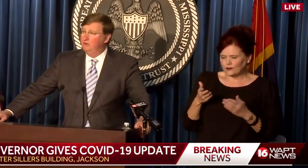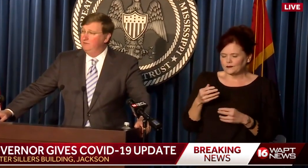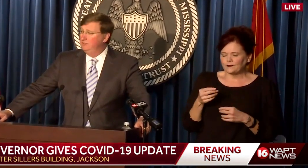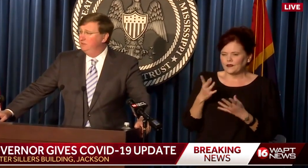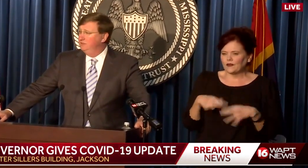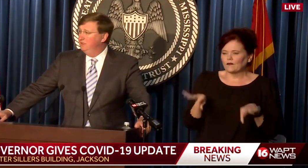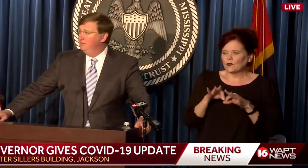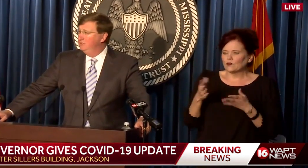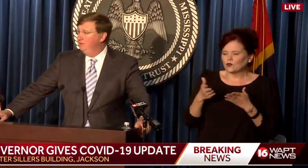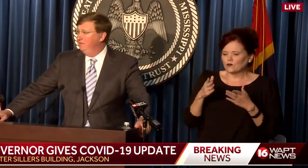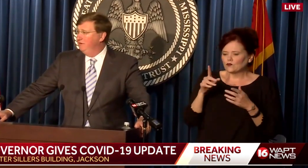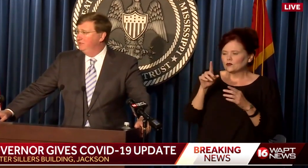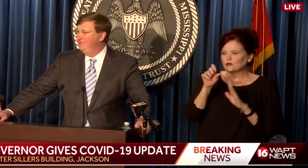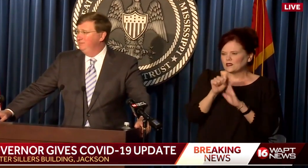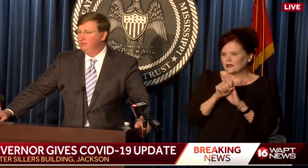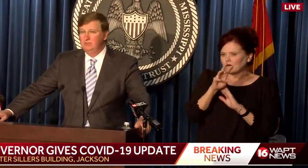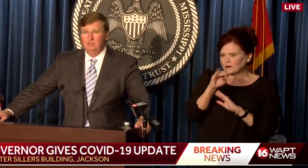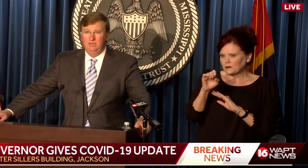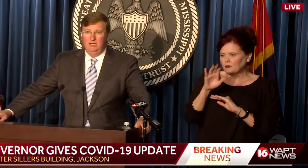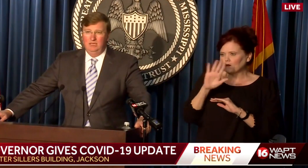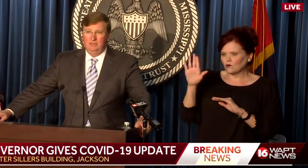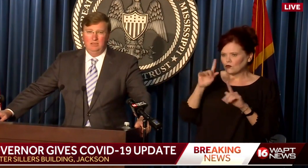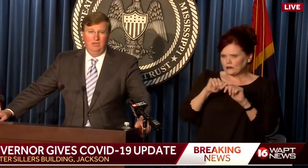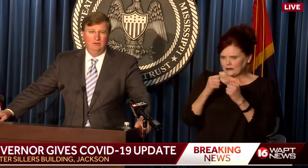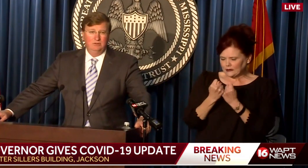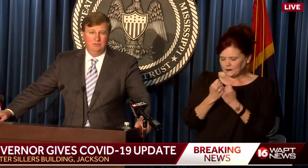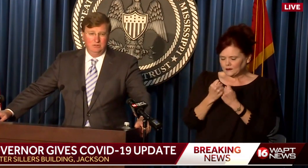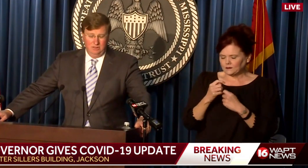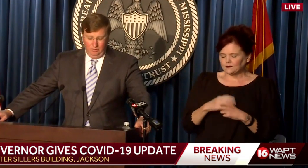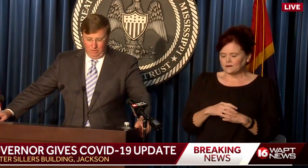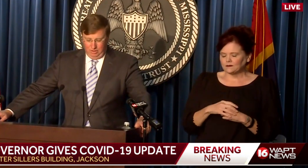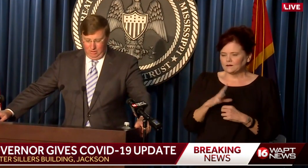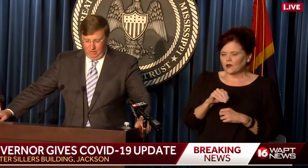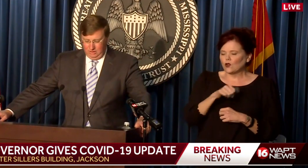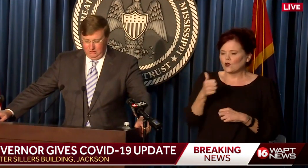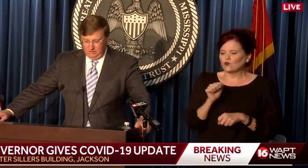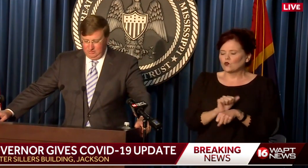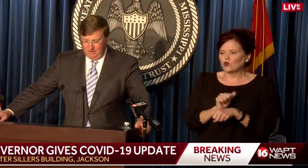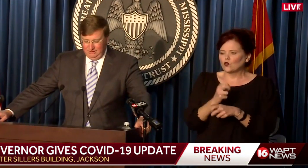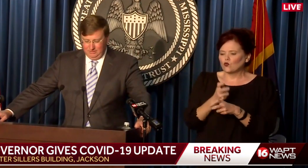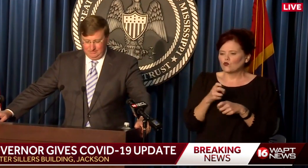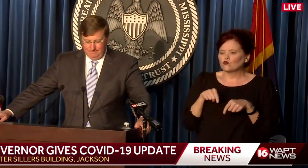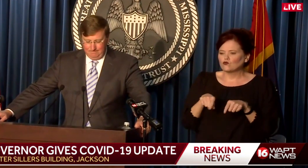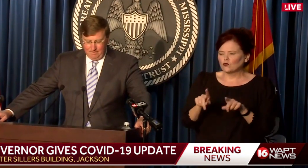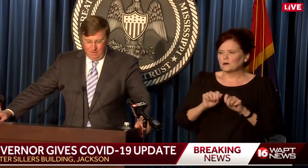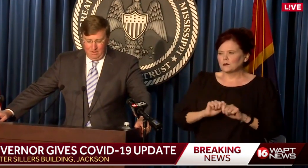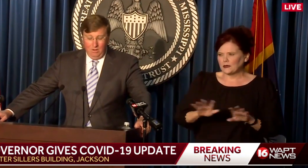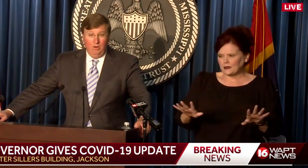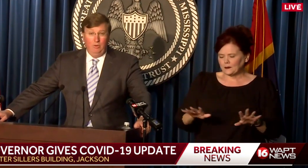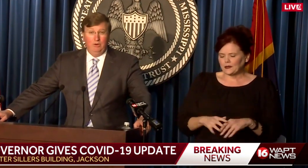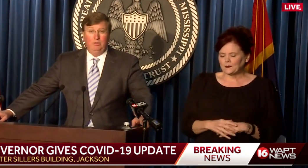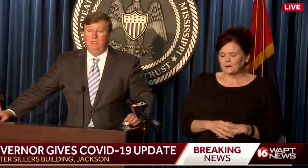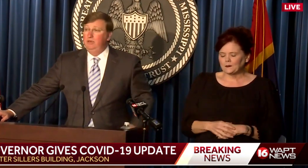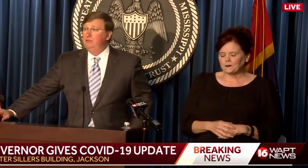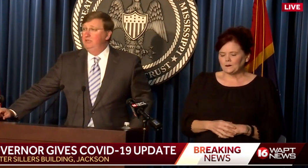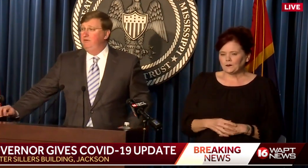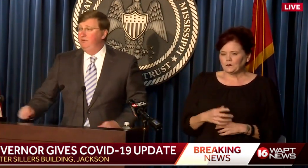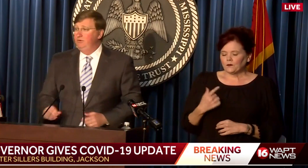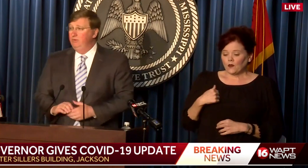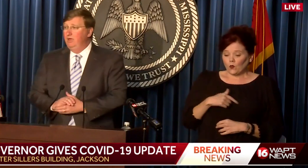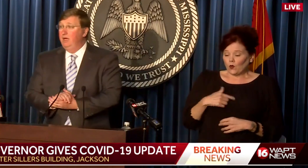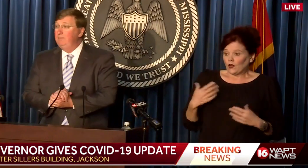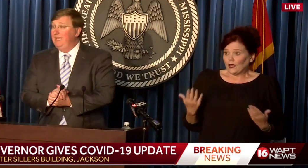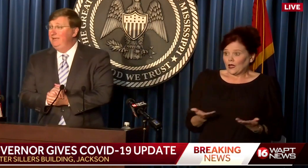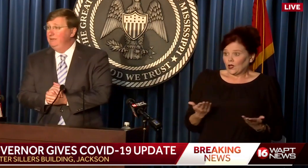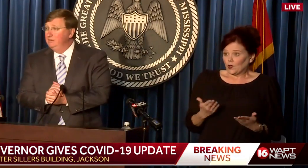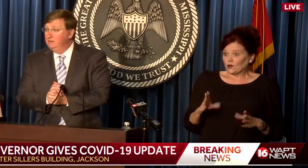value the service to the state of Mississippi of their teams and to others that are working hard during this pandemic. We are here to